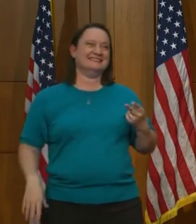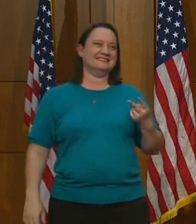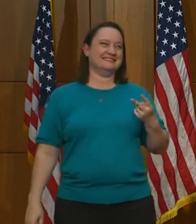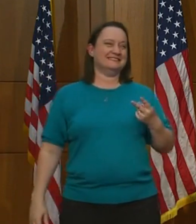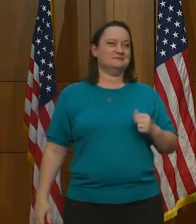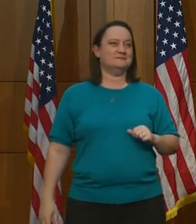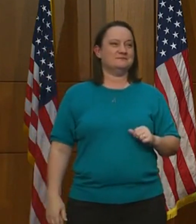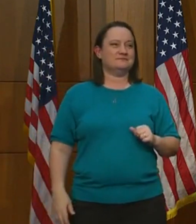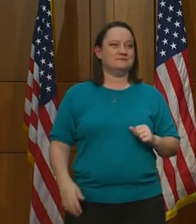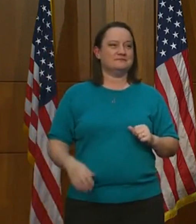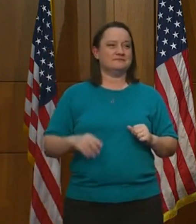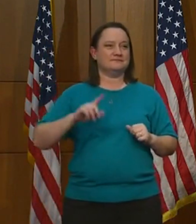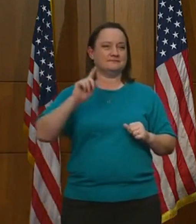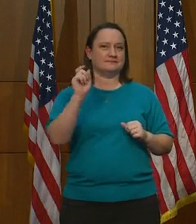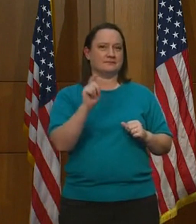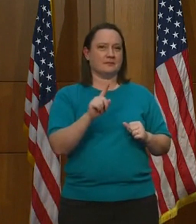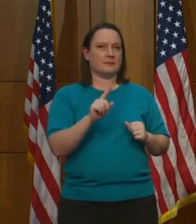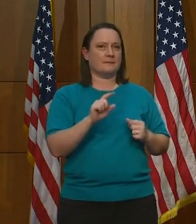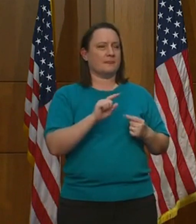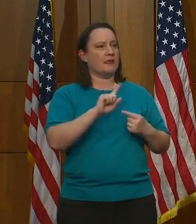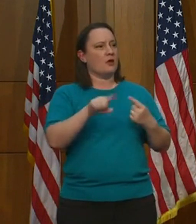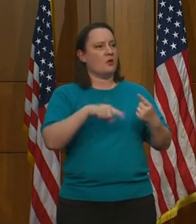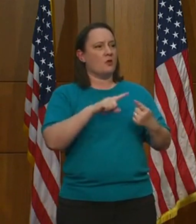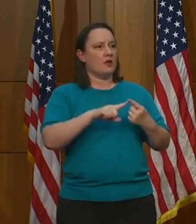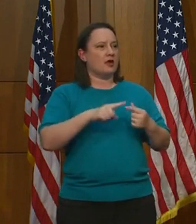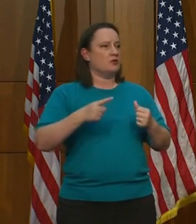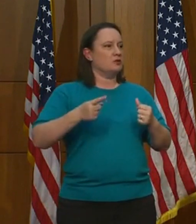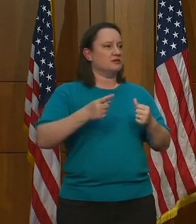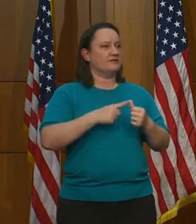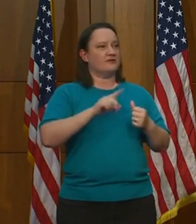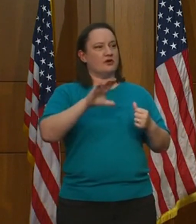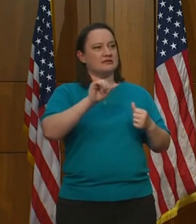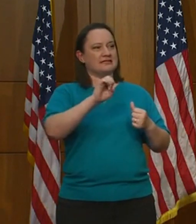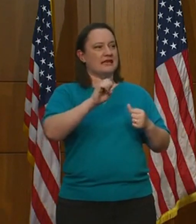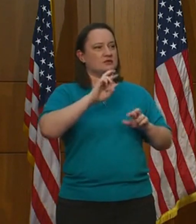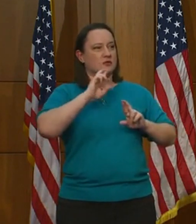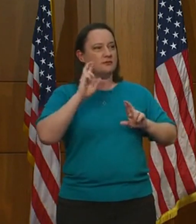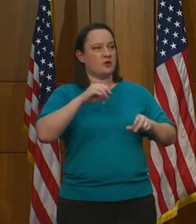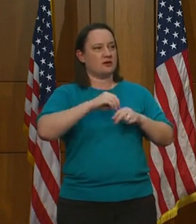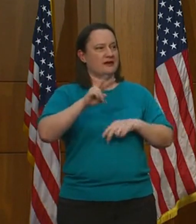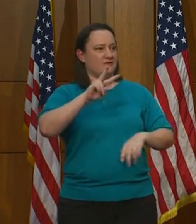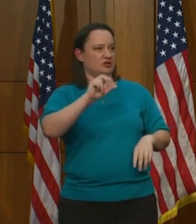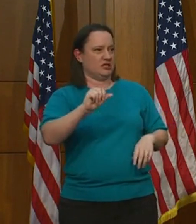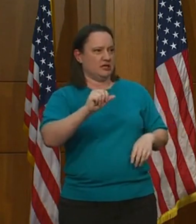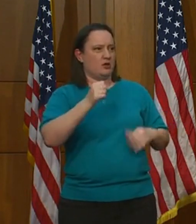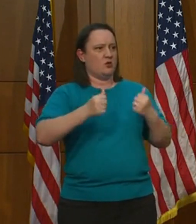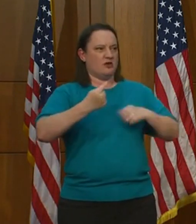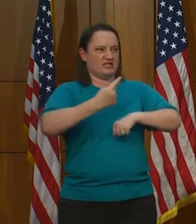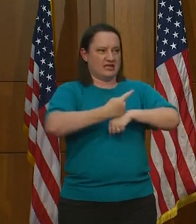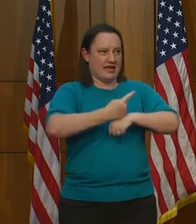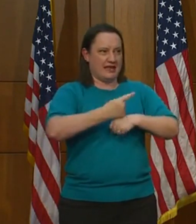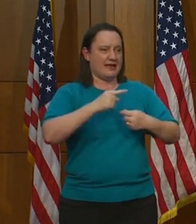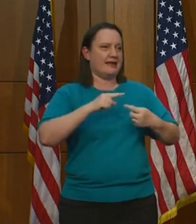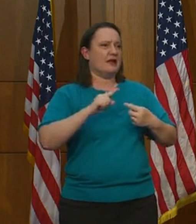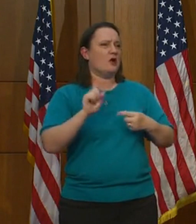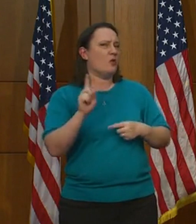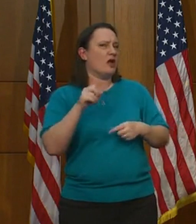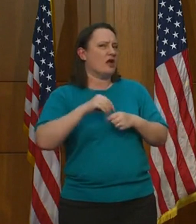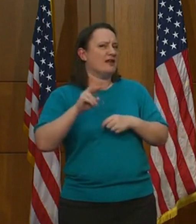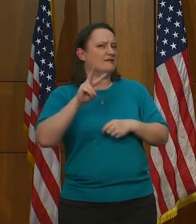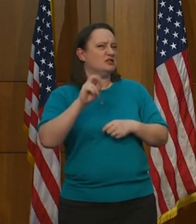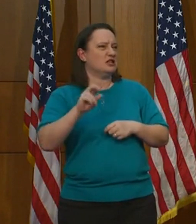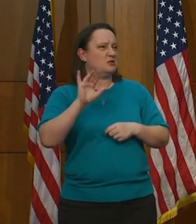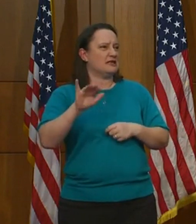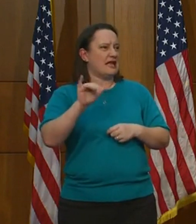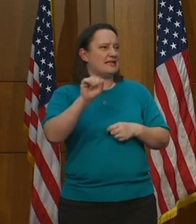I would like you to answer, when was the first case reported in Virginia, on what day, and where in Virginia